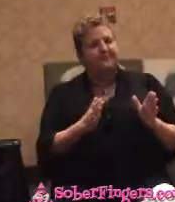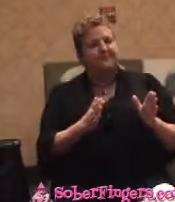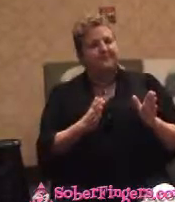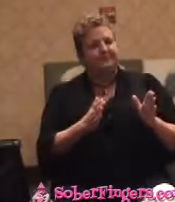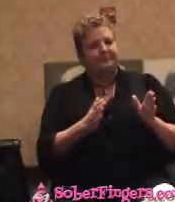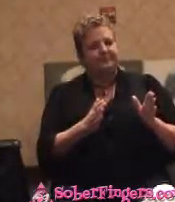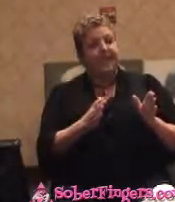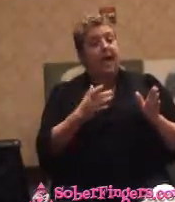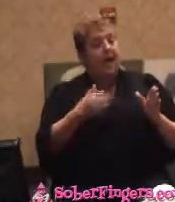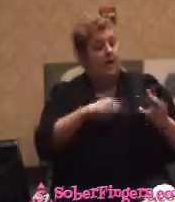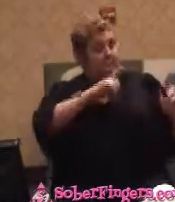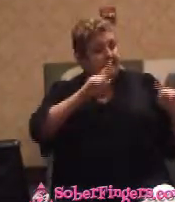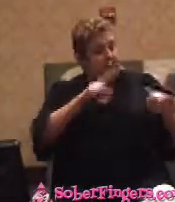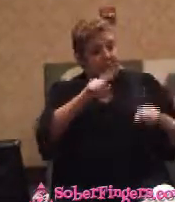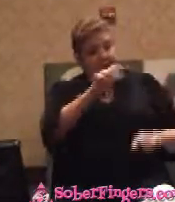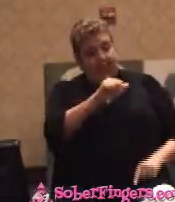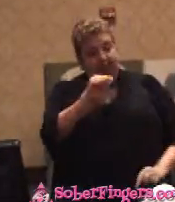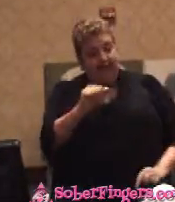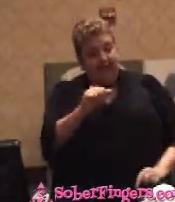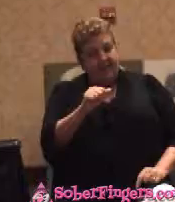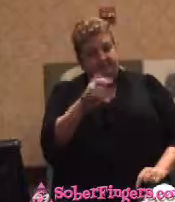And I've been doing Alcoholics Anonymous for 11 months.